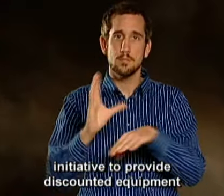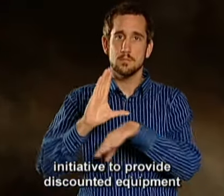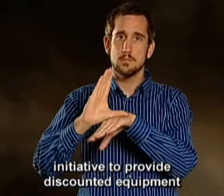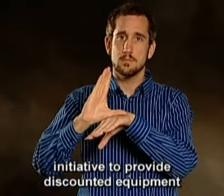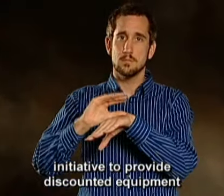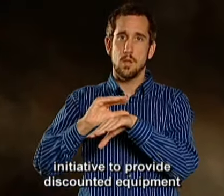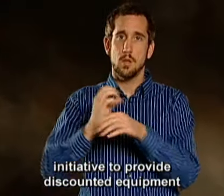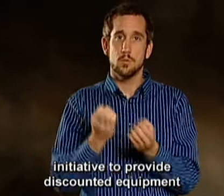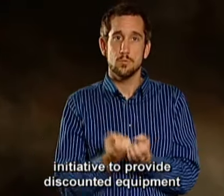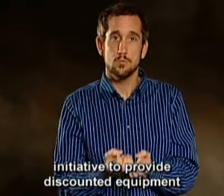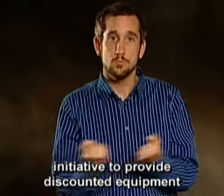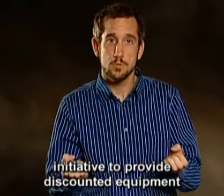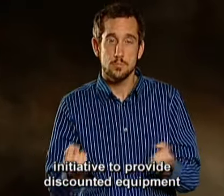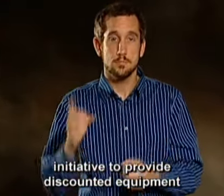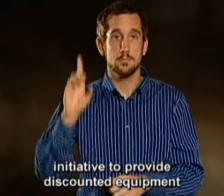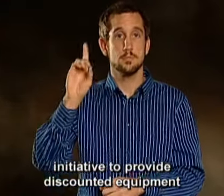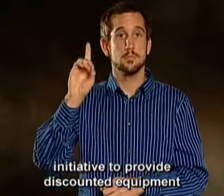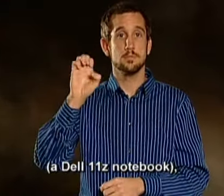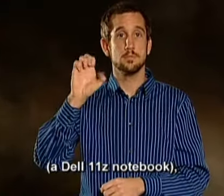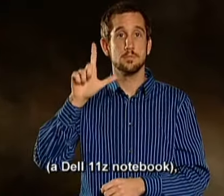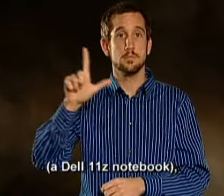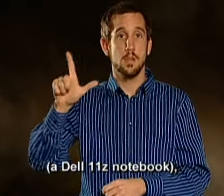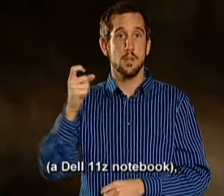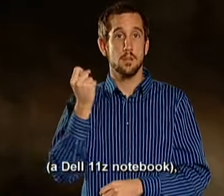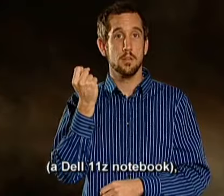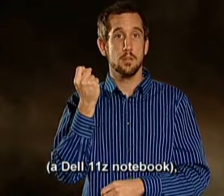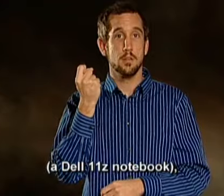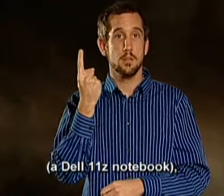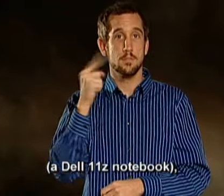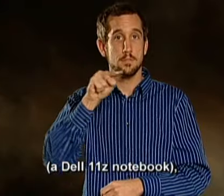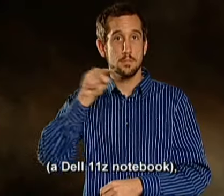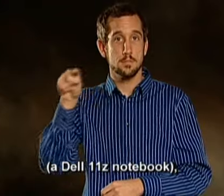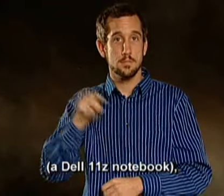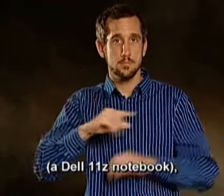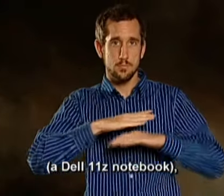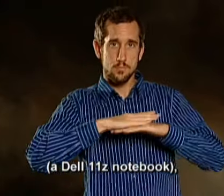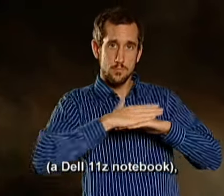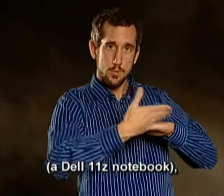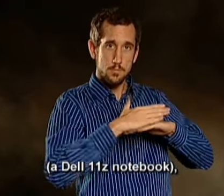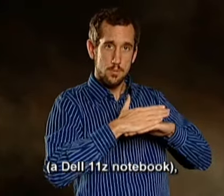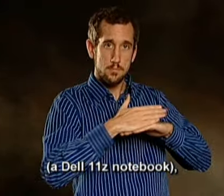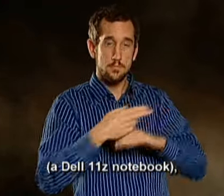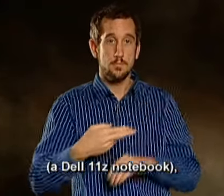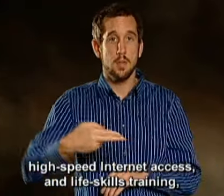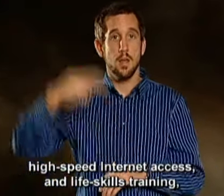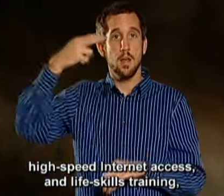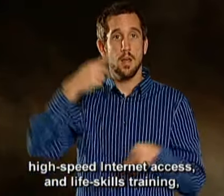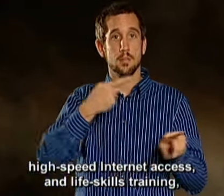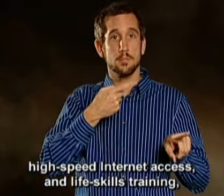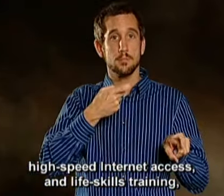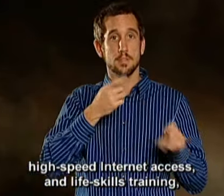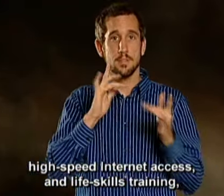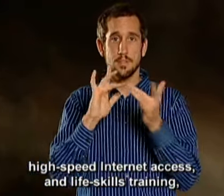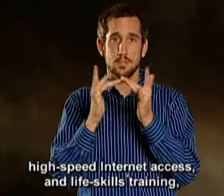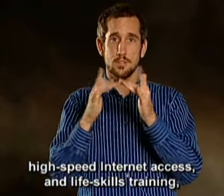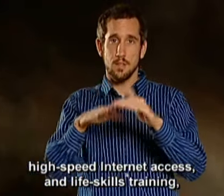equipment, a Dell 11Z notebook, high-speed internet access,